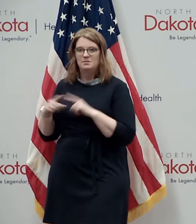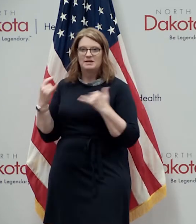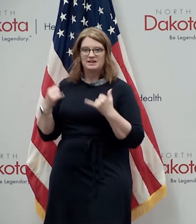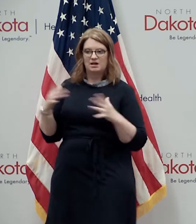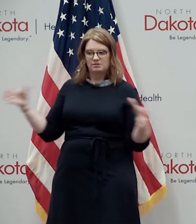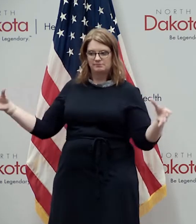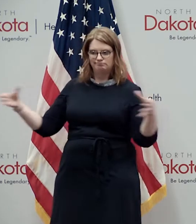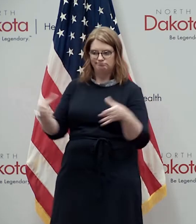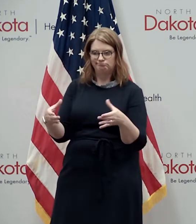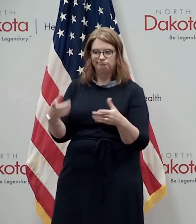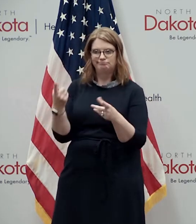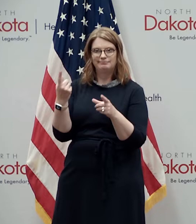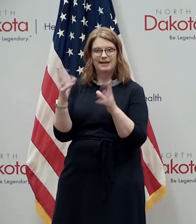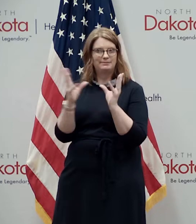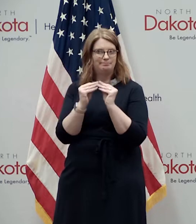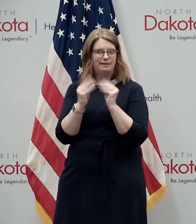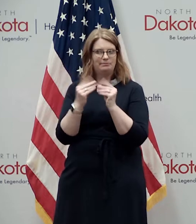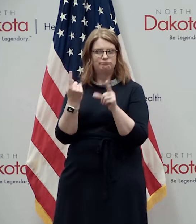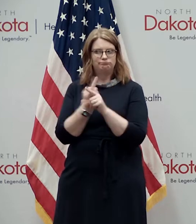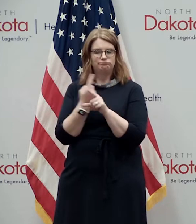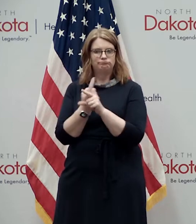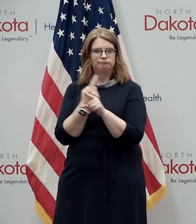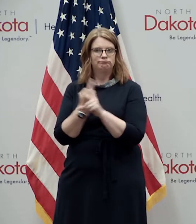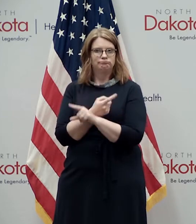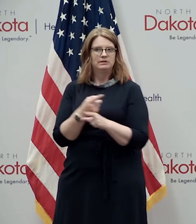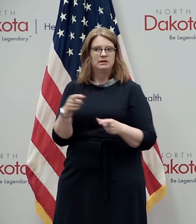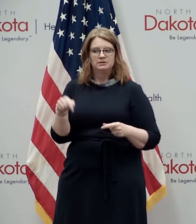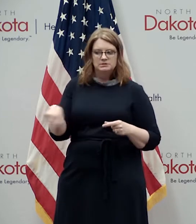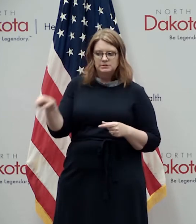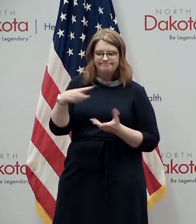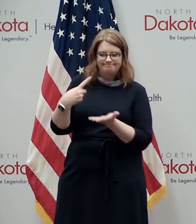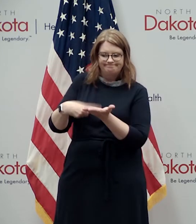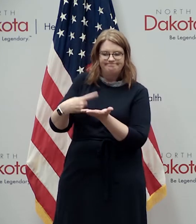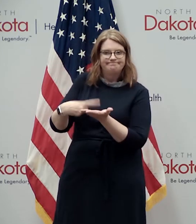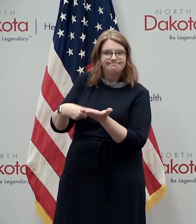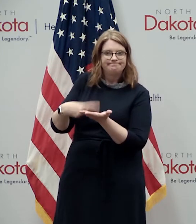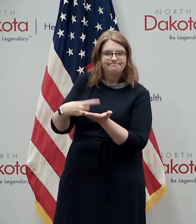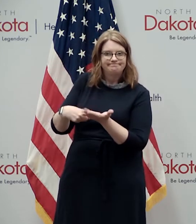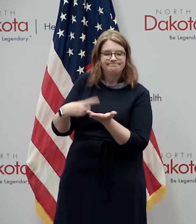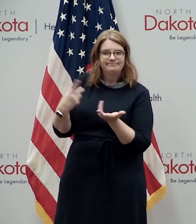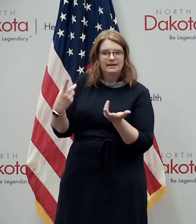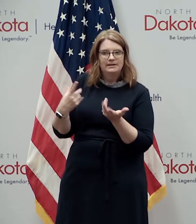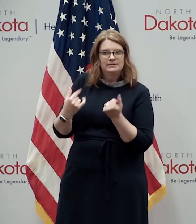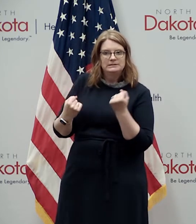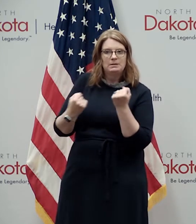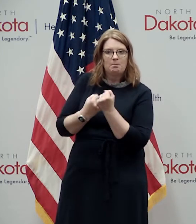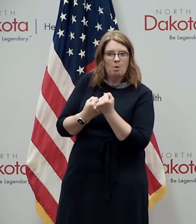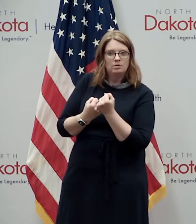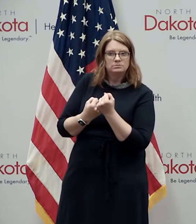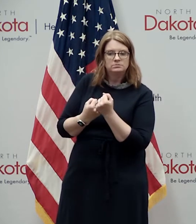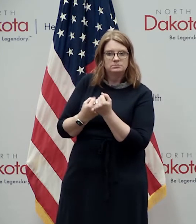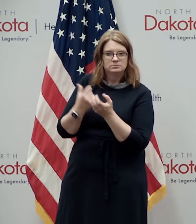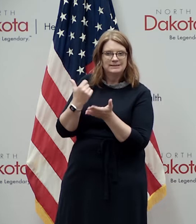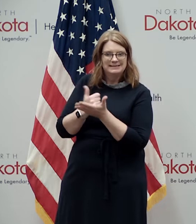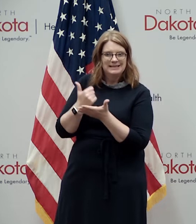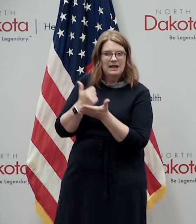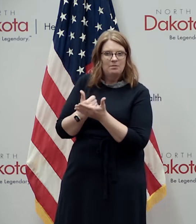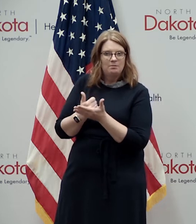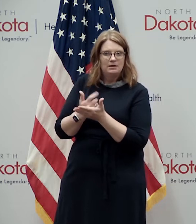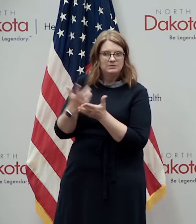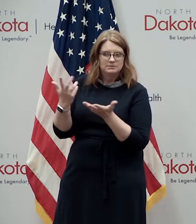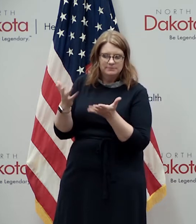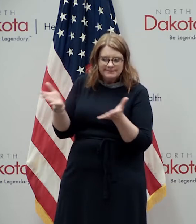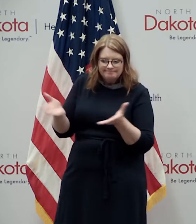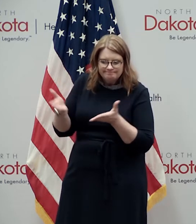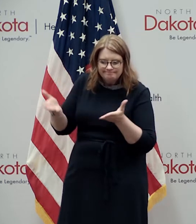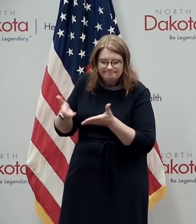uh we've got uh you know resources in terms of of uh support to help us drive agendas and drive